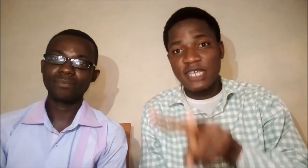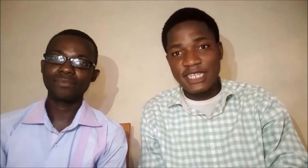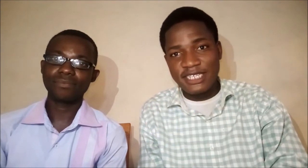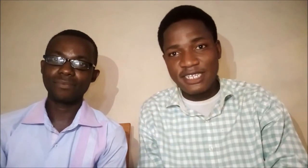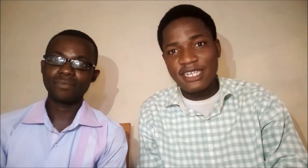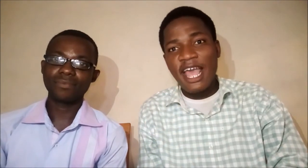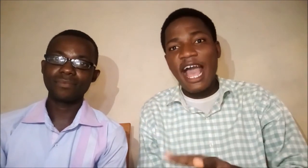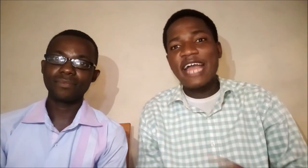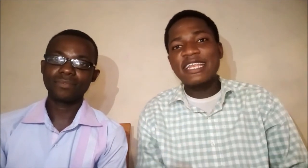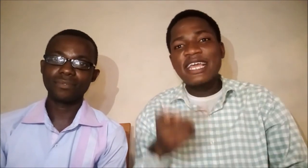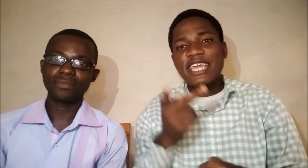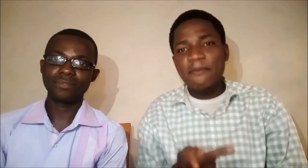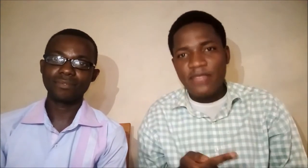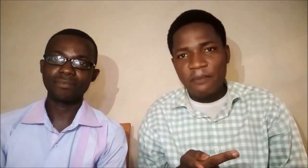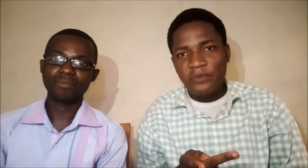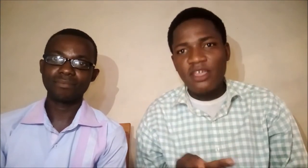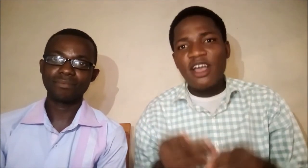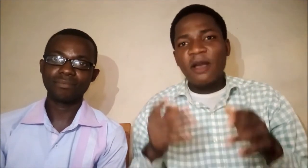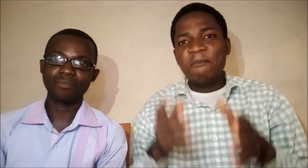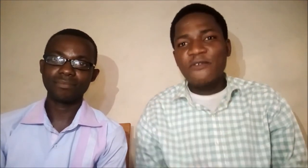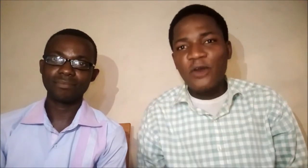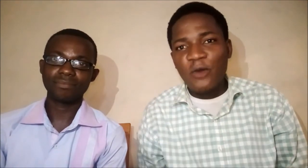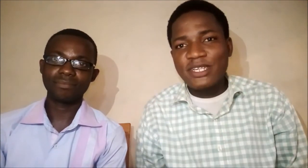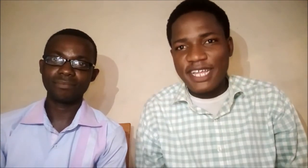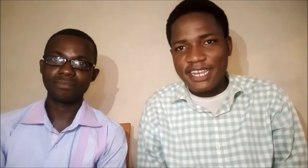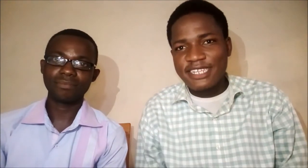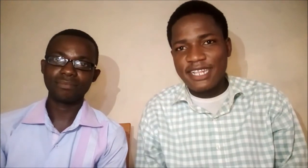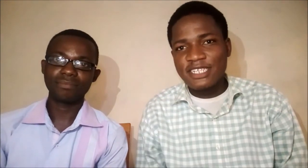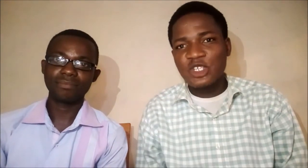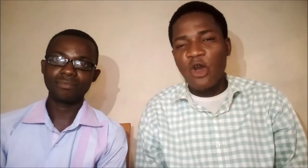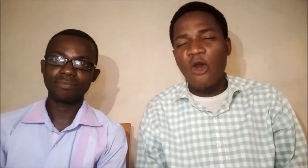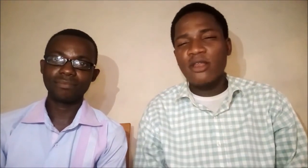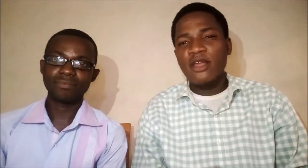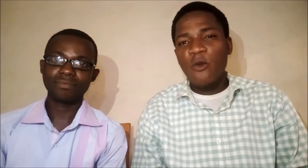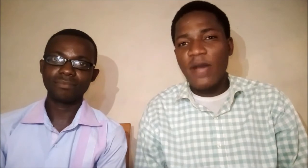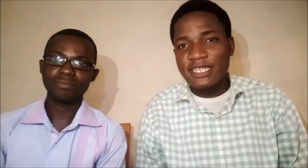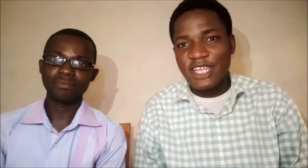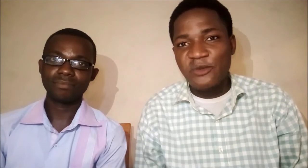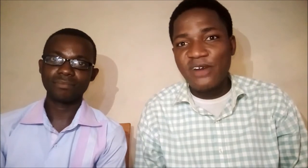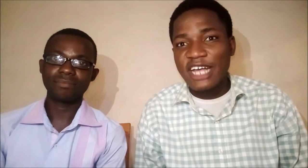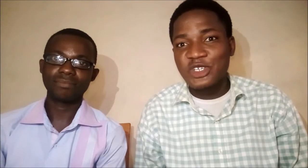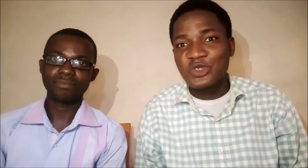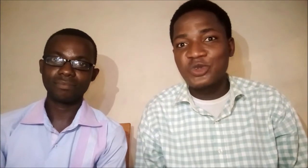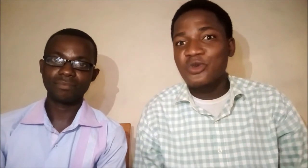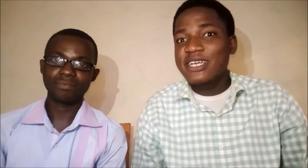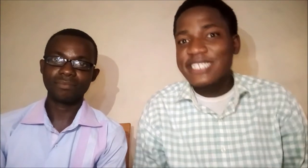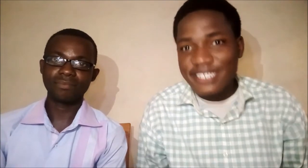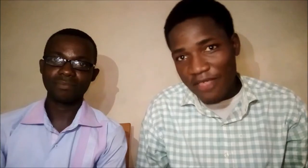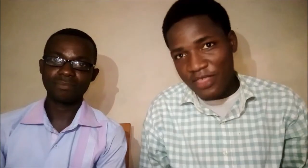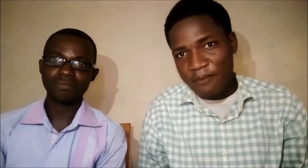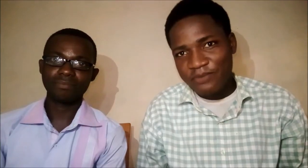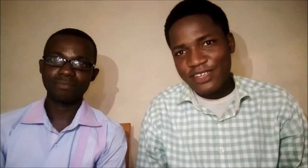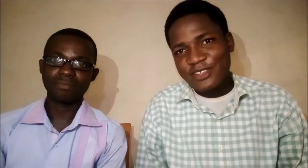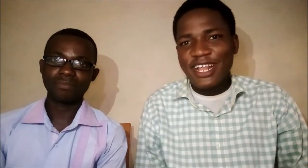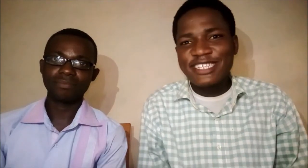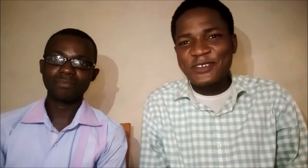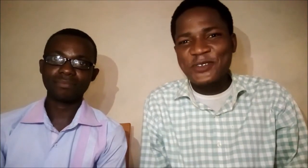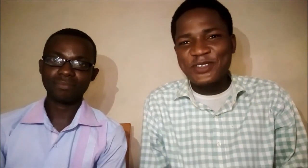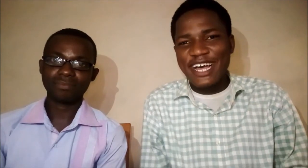sentences and keep them. Before we send these lessons on Wednesday, we'll ask you to send them. So let's see who's